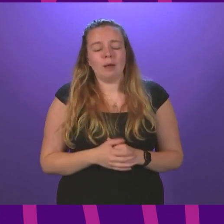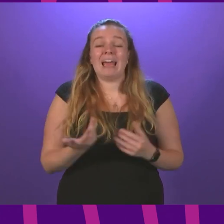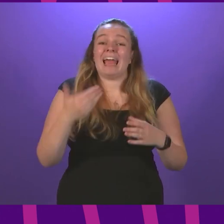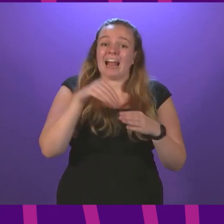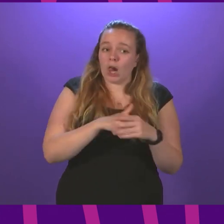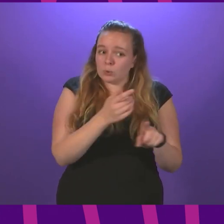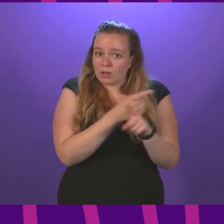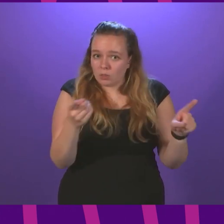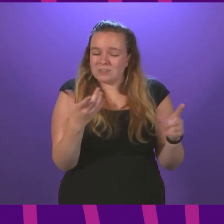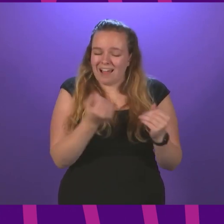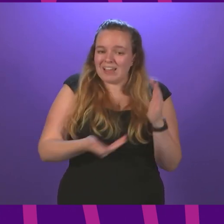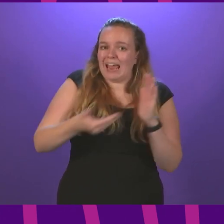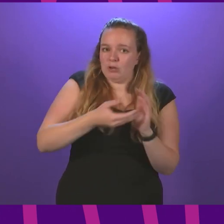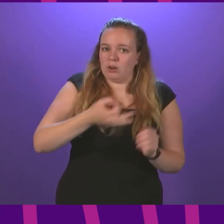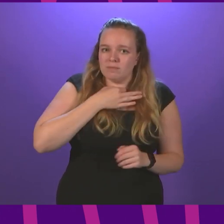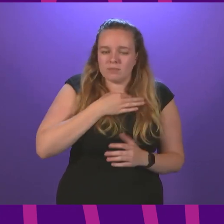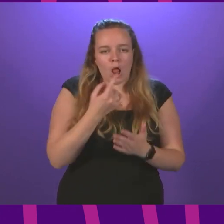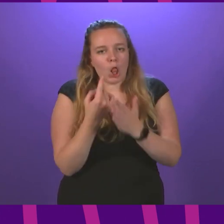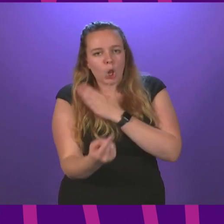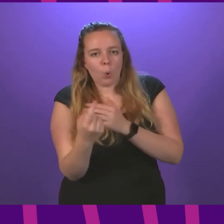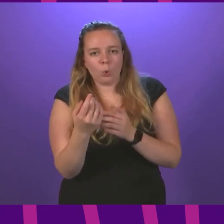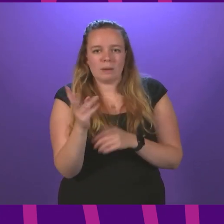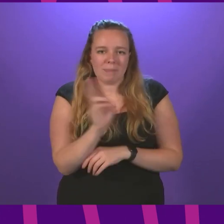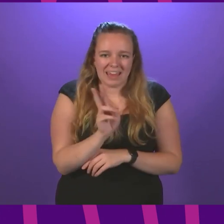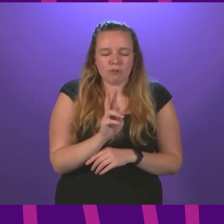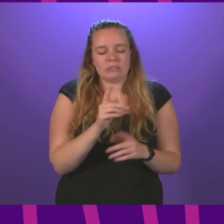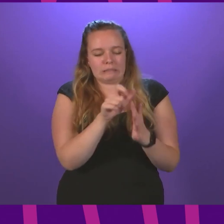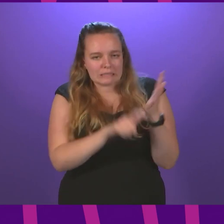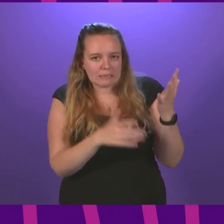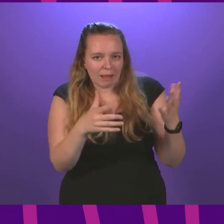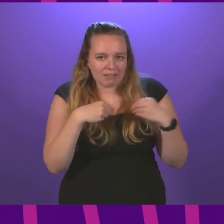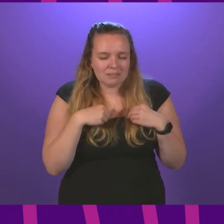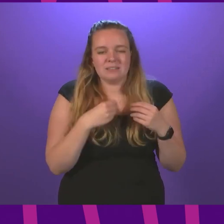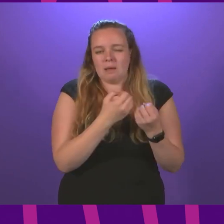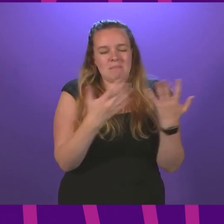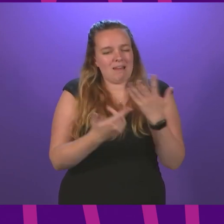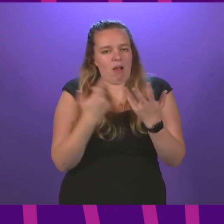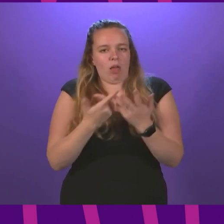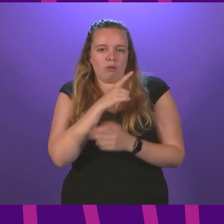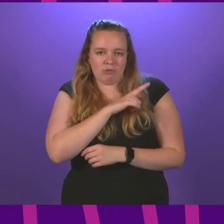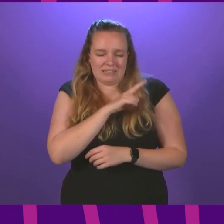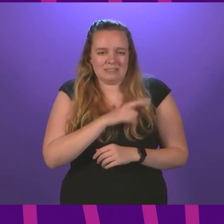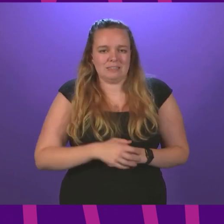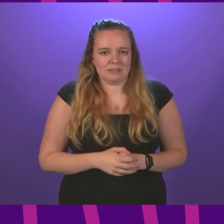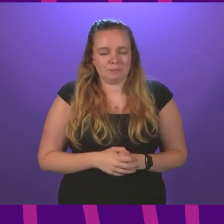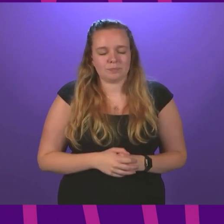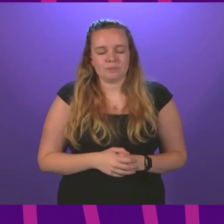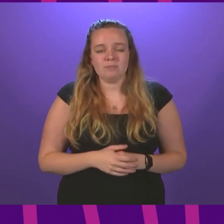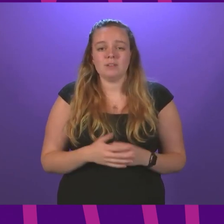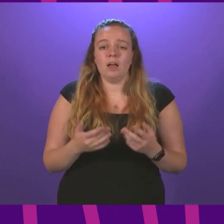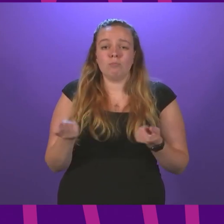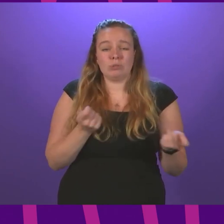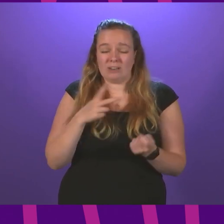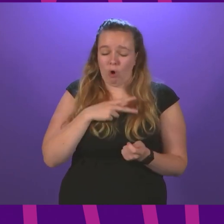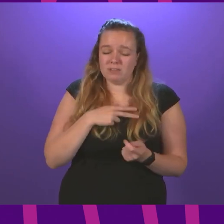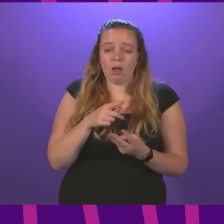including those with additional vulnerabilities, be those loaned parents or those with disabilities and many others. Presiding officer,